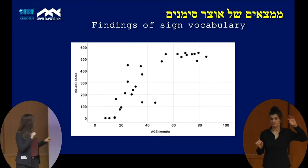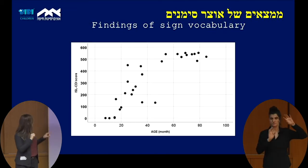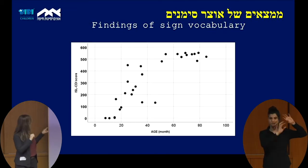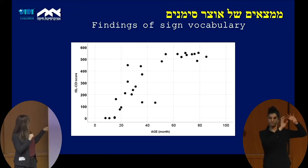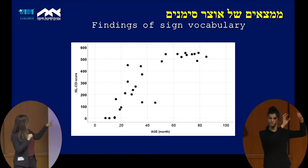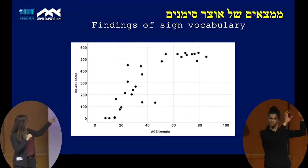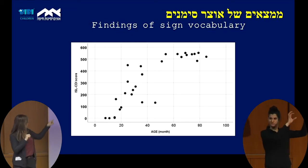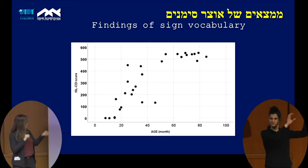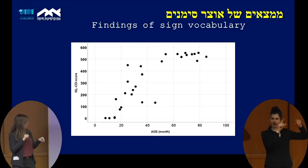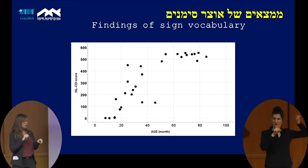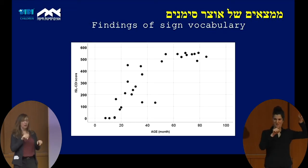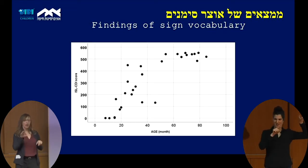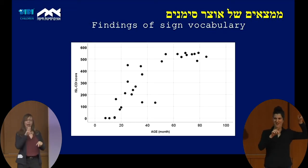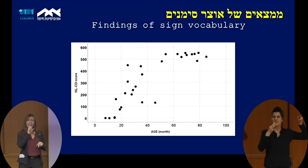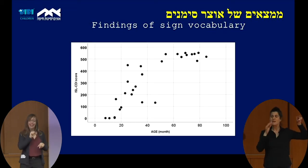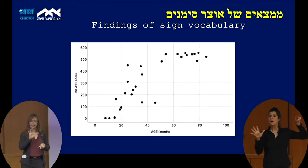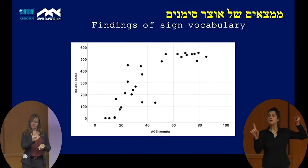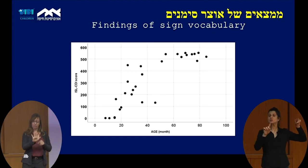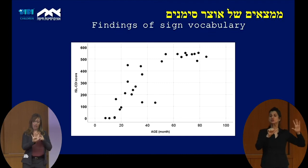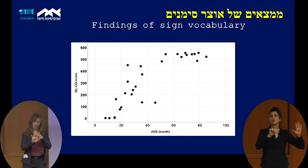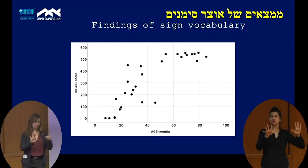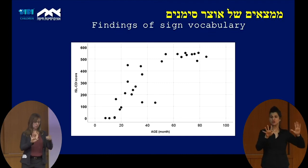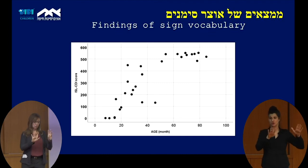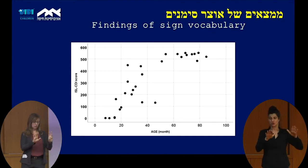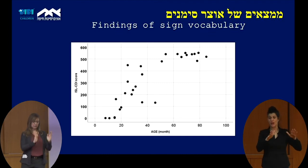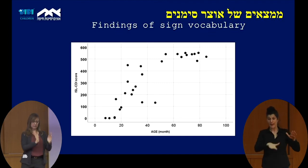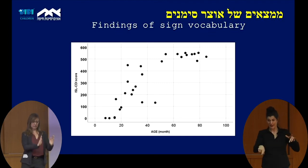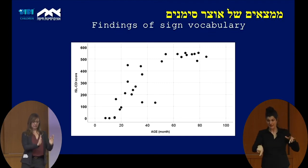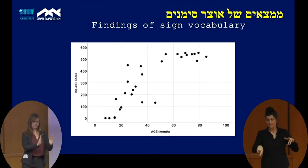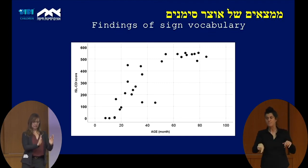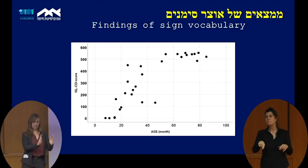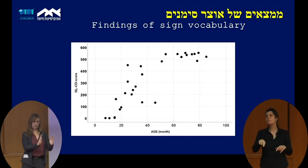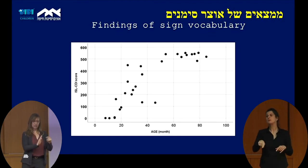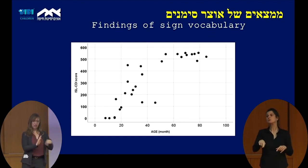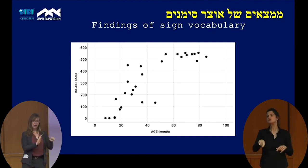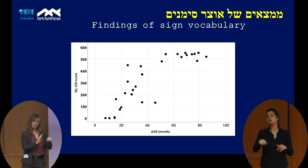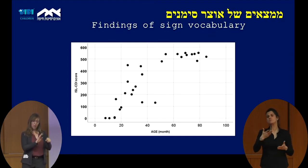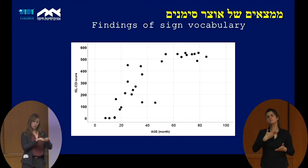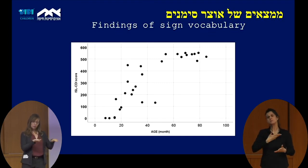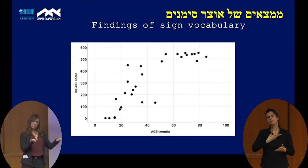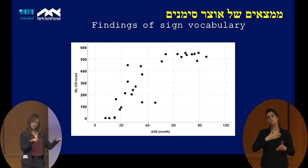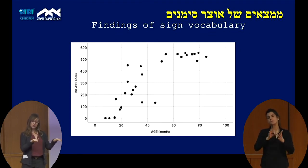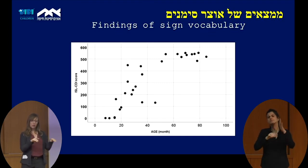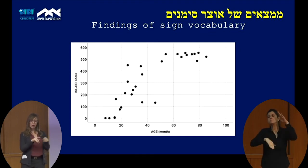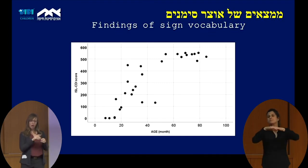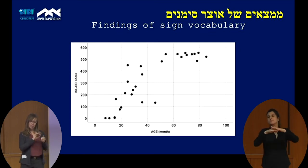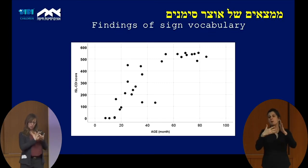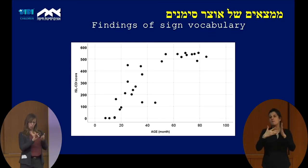of these children, aged 5 to 6 years old, were children who scored almost a ceiling. They scored, they knew,